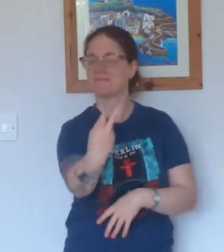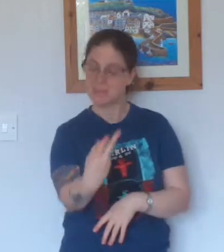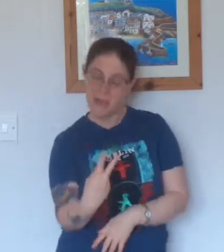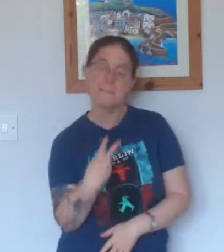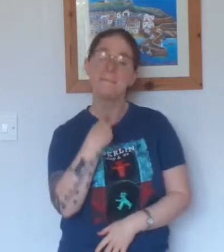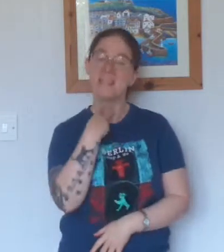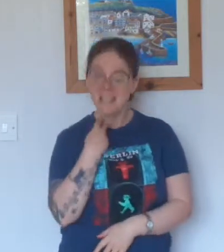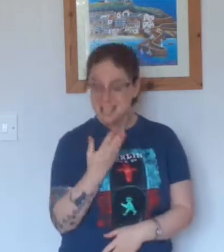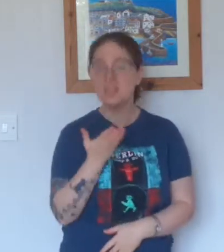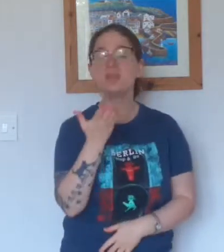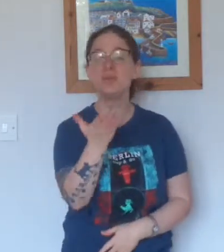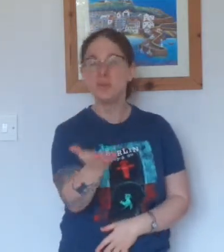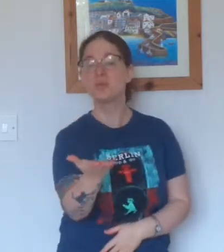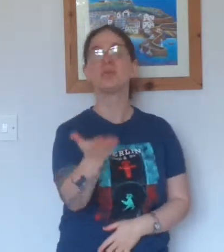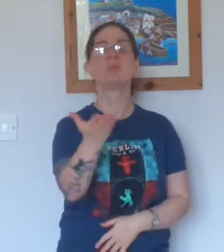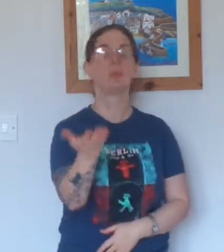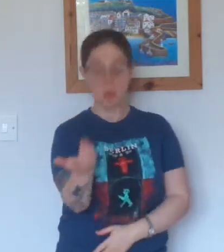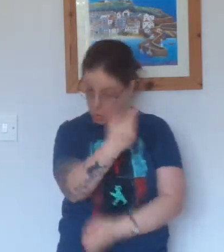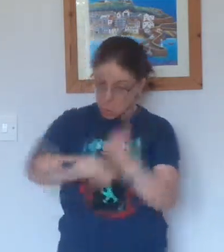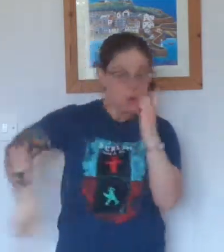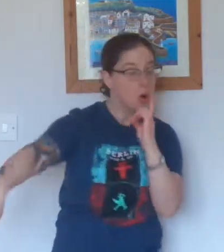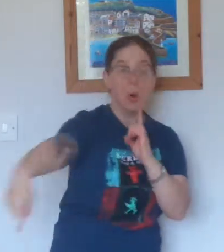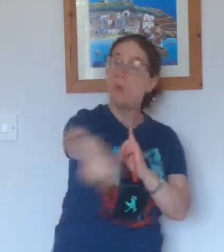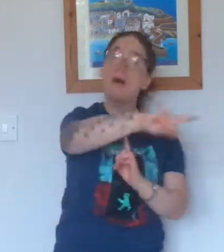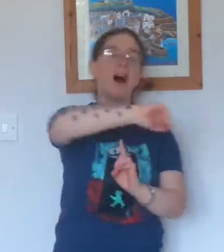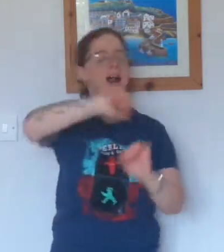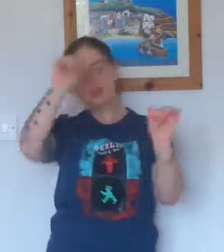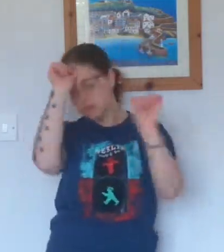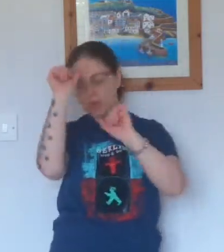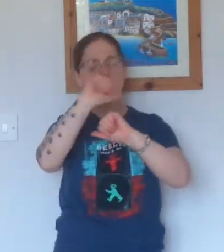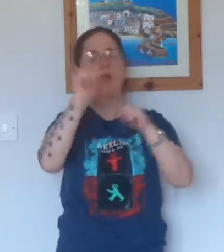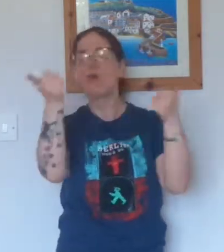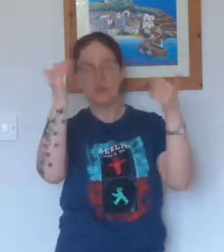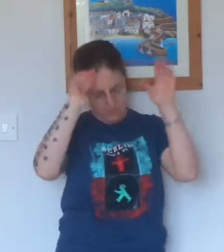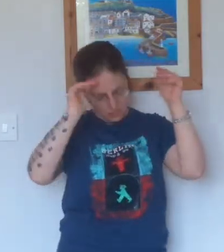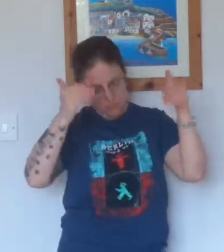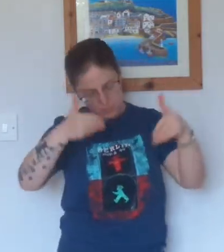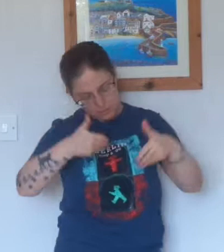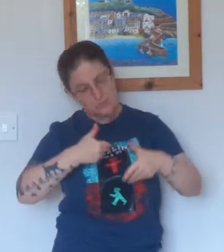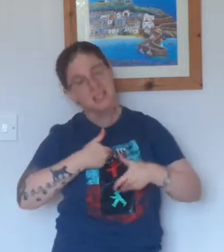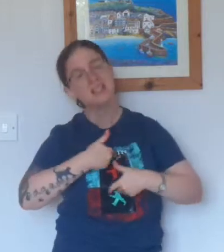missing you, but nobody knows Me,